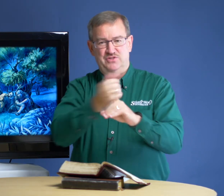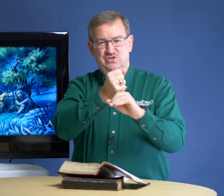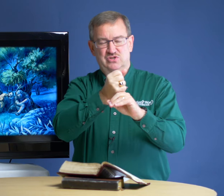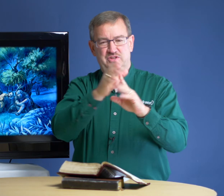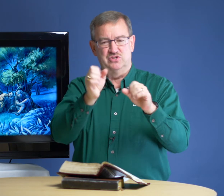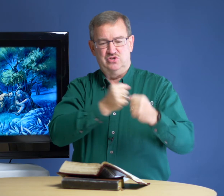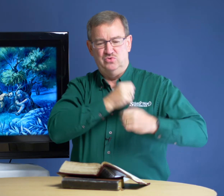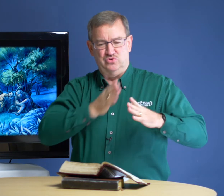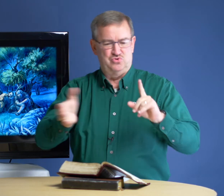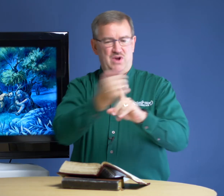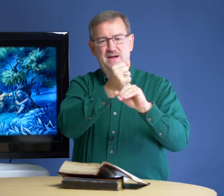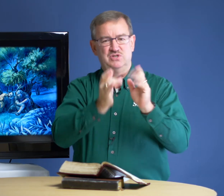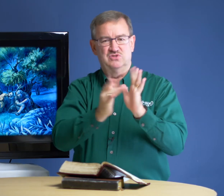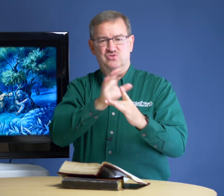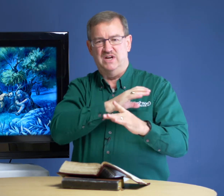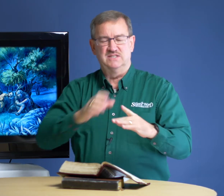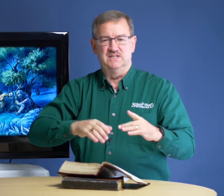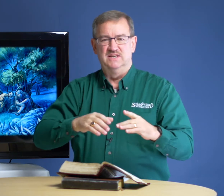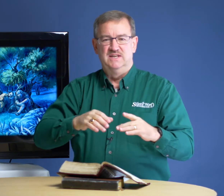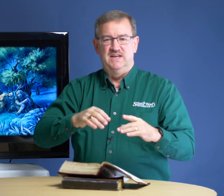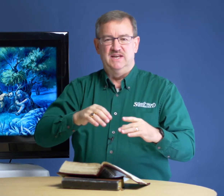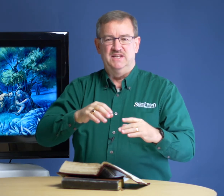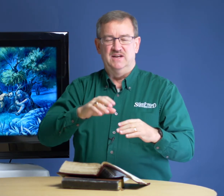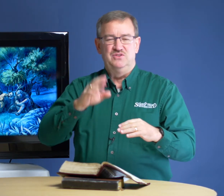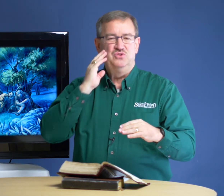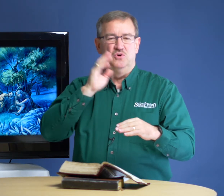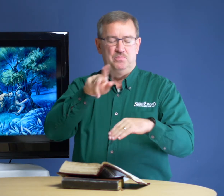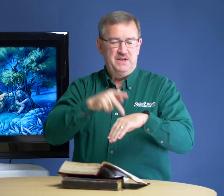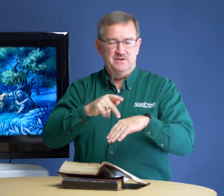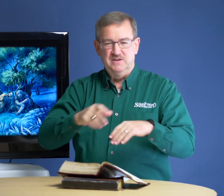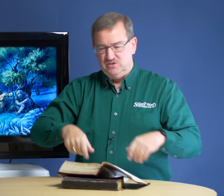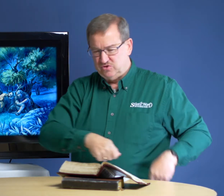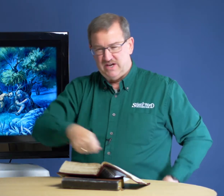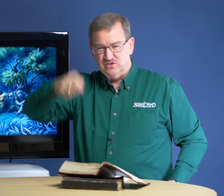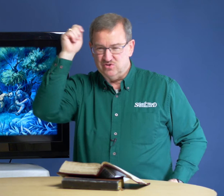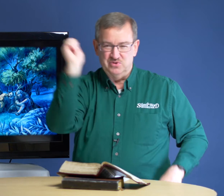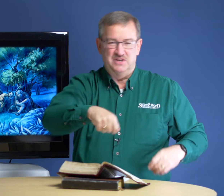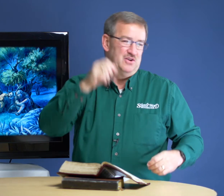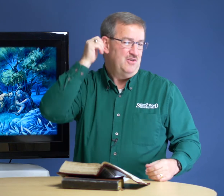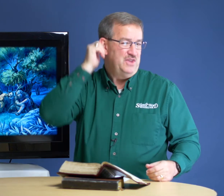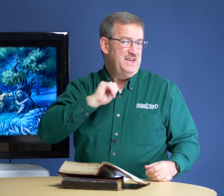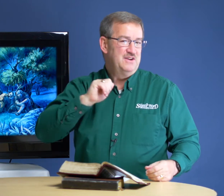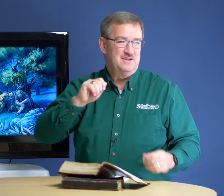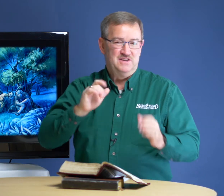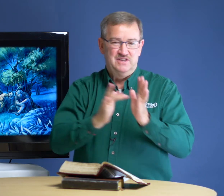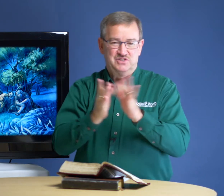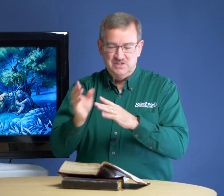the soldiers grab Jesus Christ. you know, Peter took out his sword and cut off the ear and Jesus